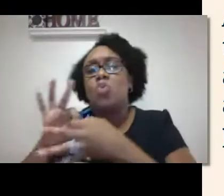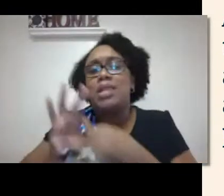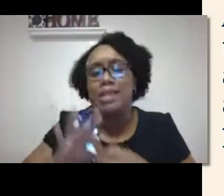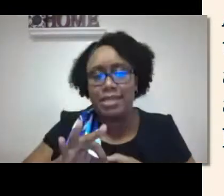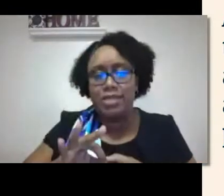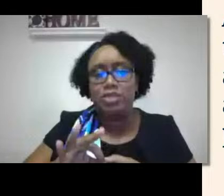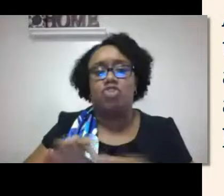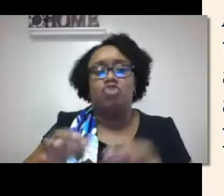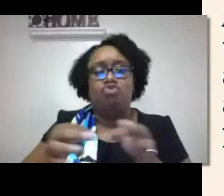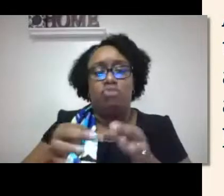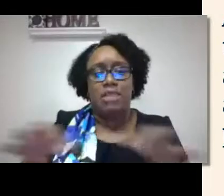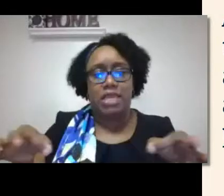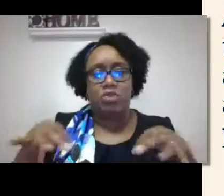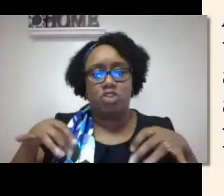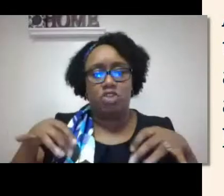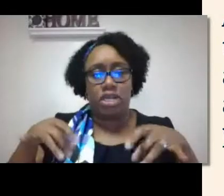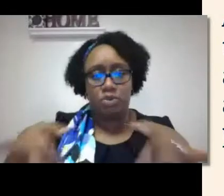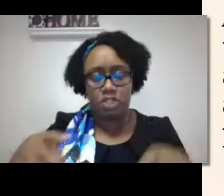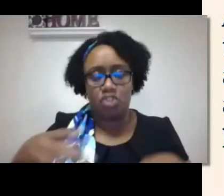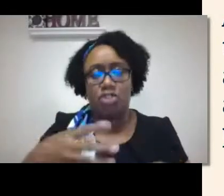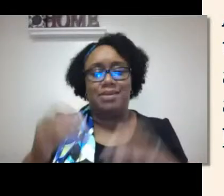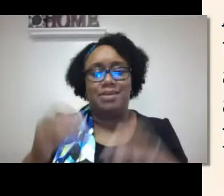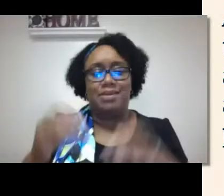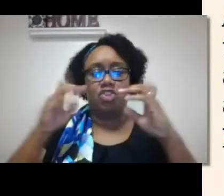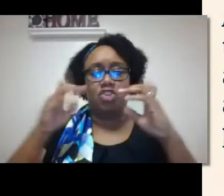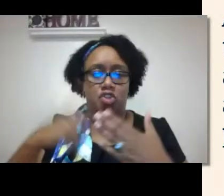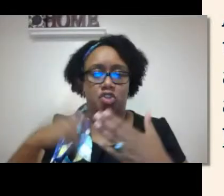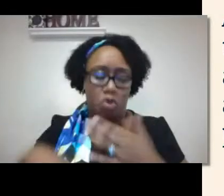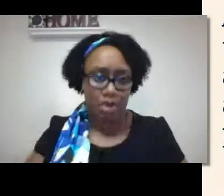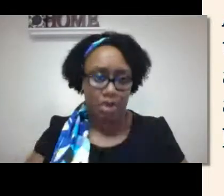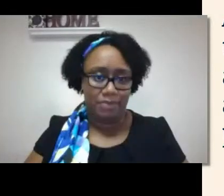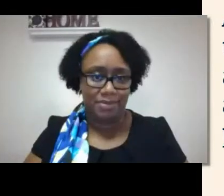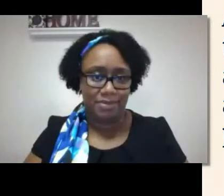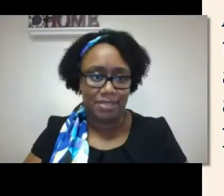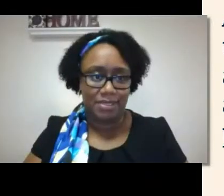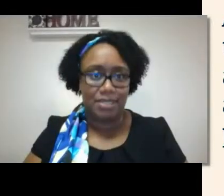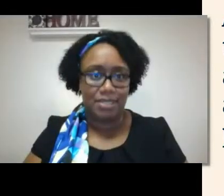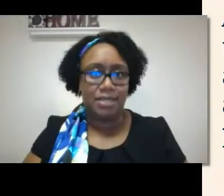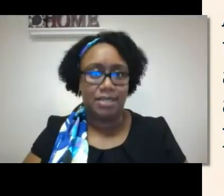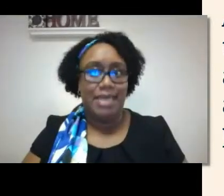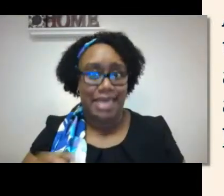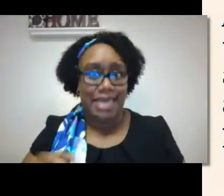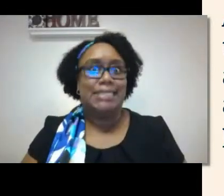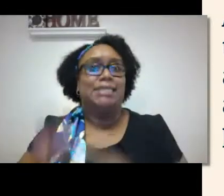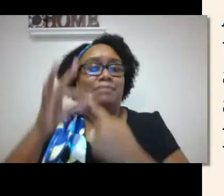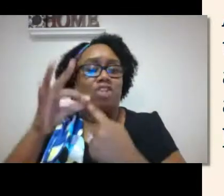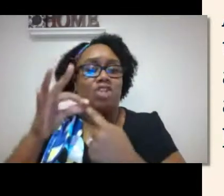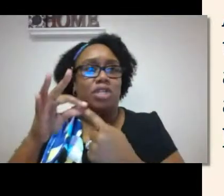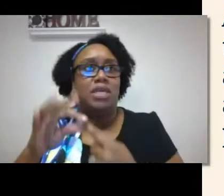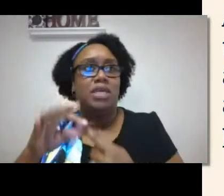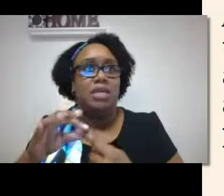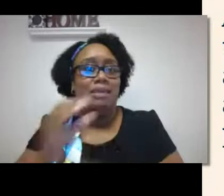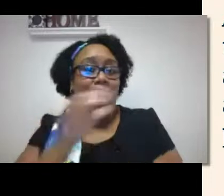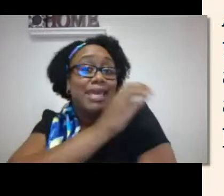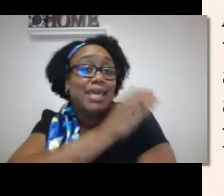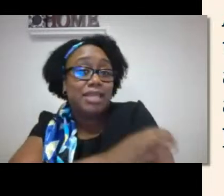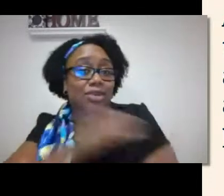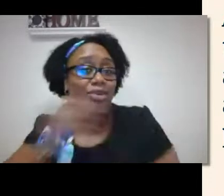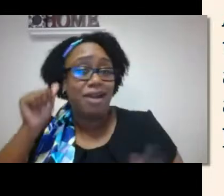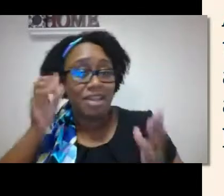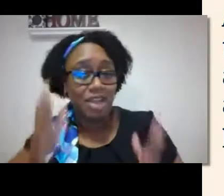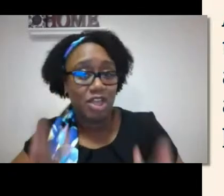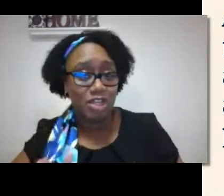those recommendations from an audiologist when it comes to language acquisition and educational programs. Parents,